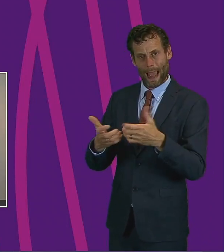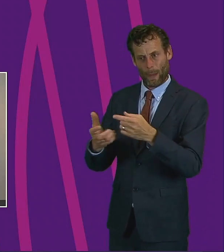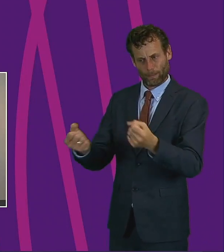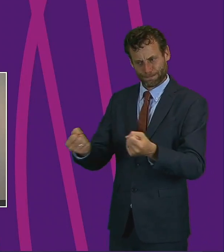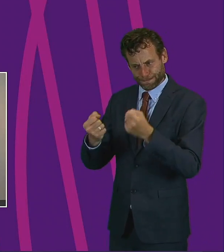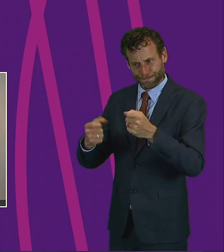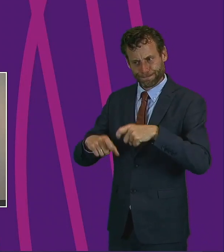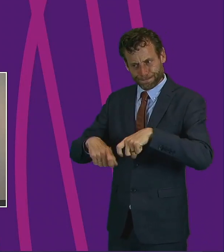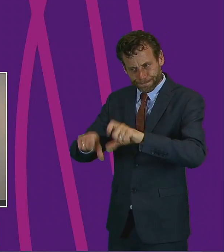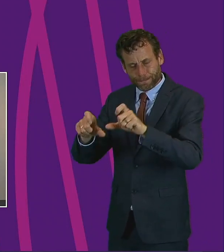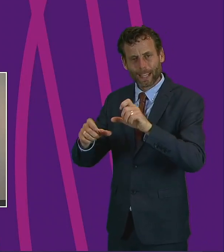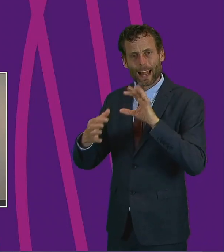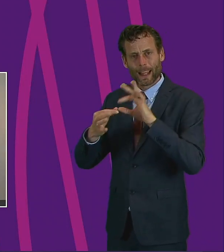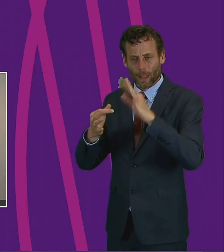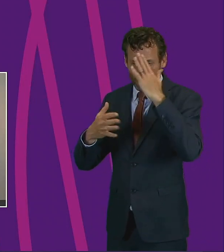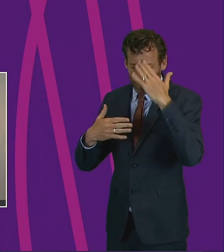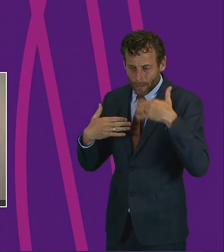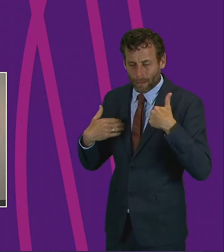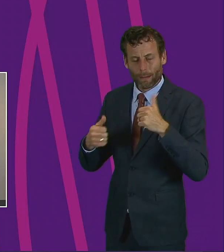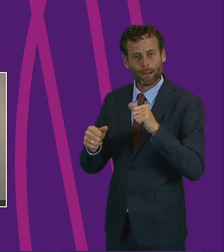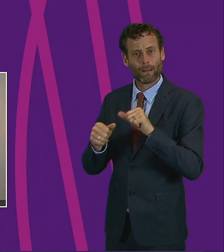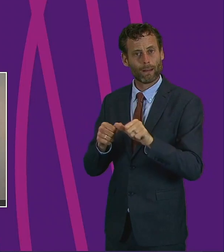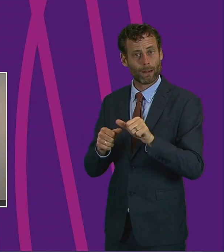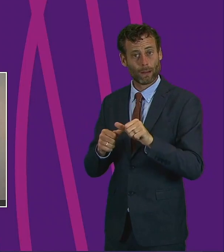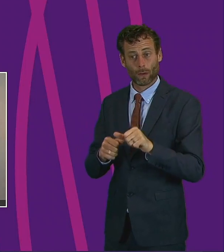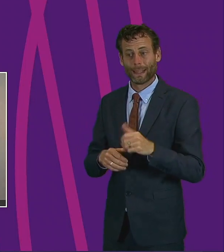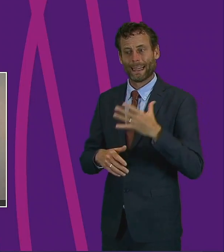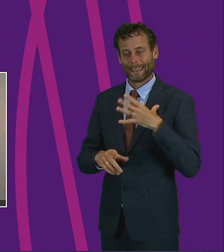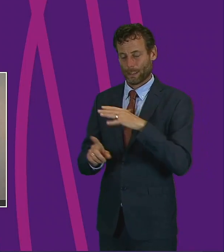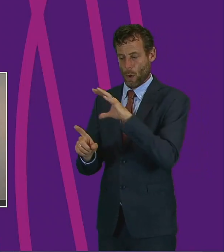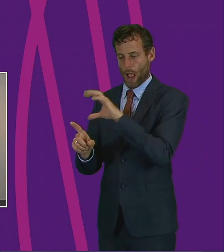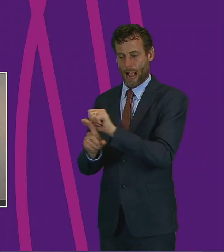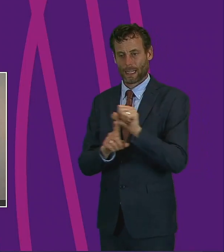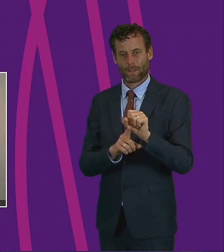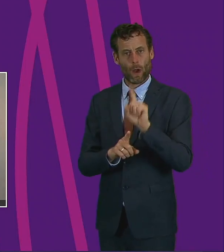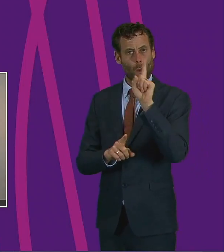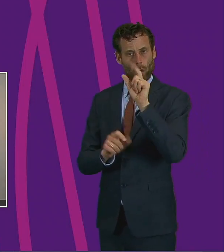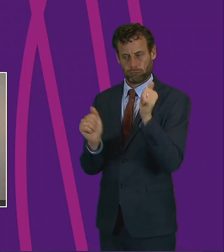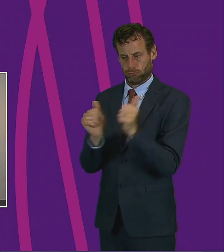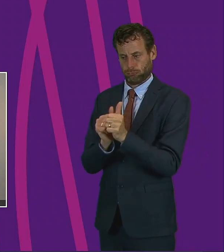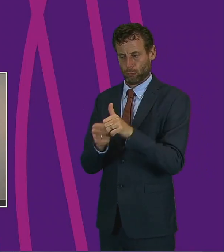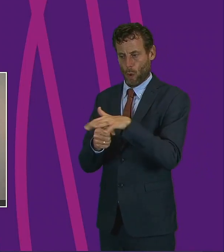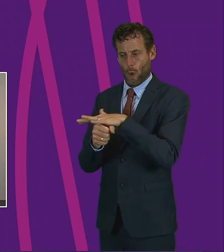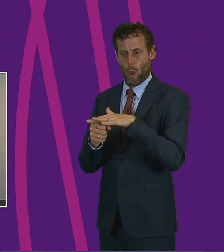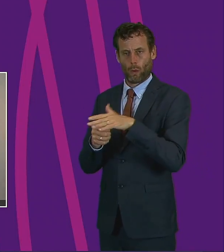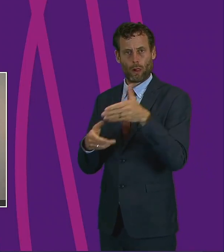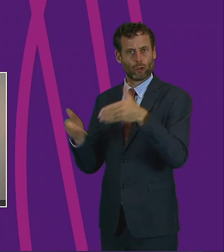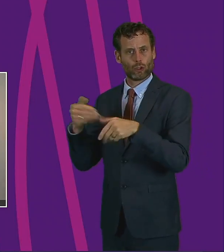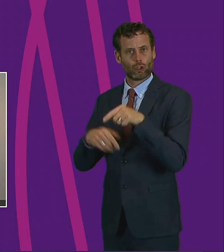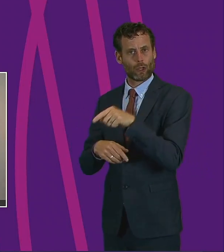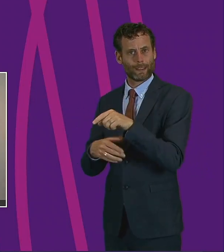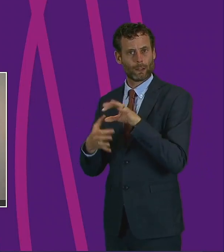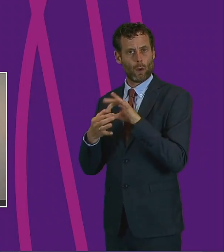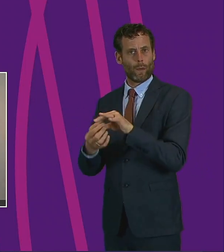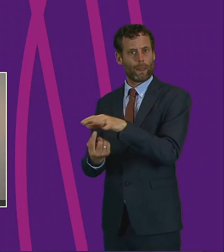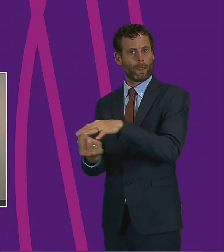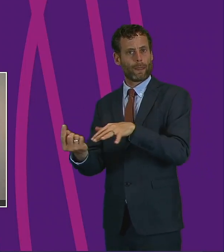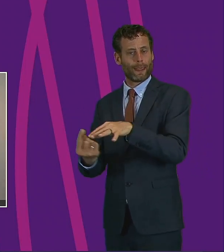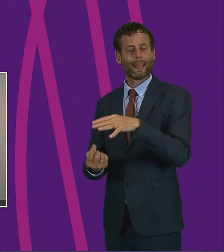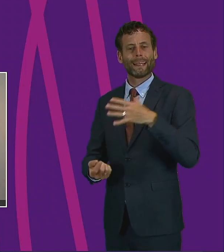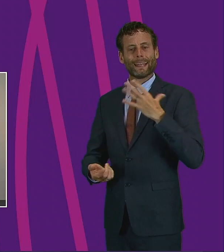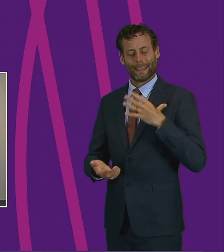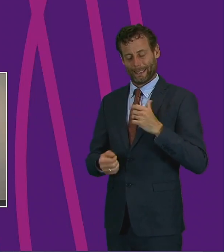care and well-being would be best delivered if identified and targeted locally. With that in mind, we urgently need greater funding criteria